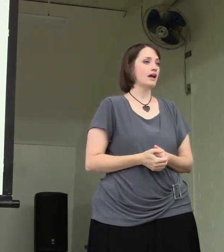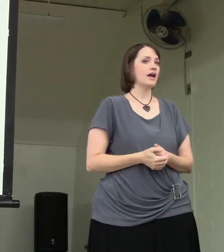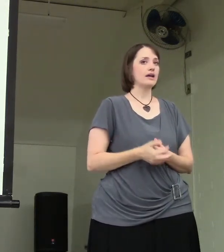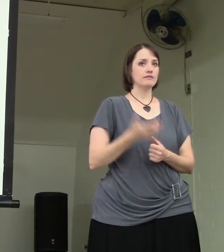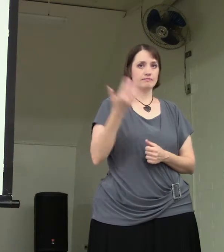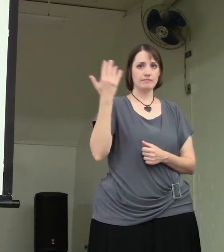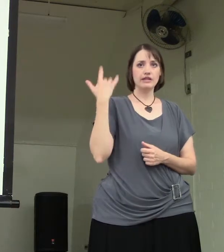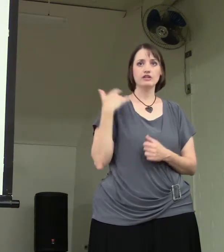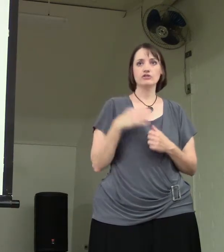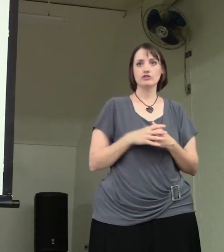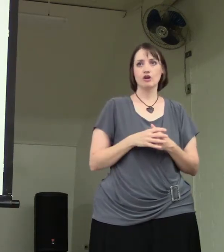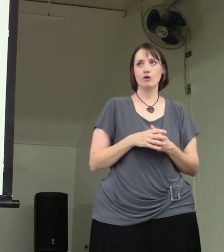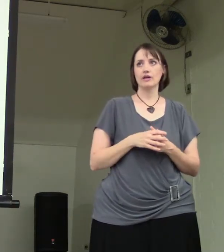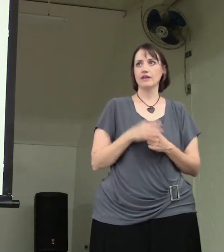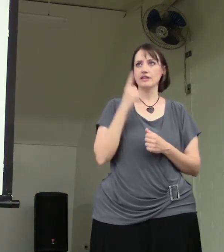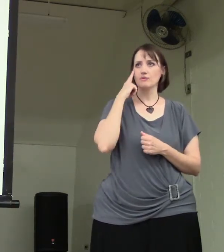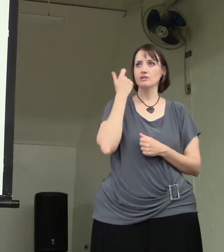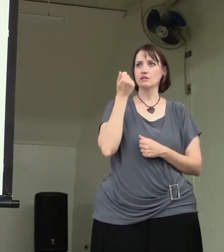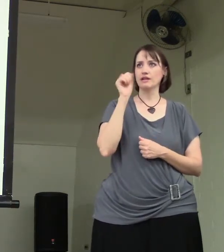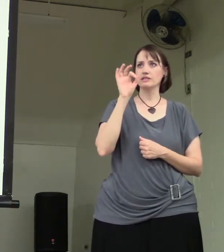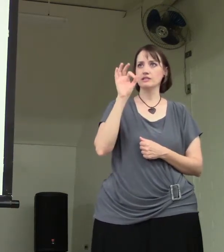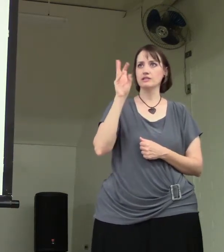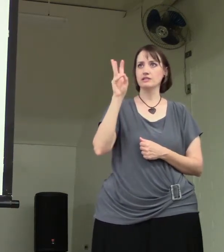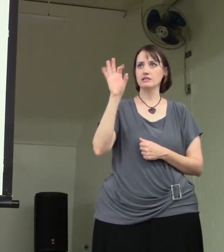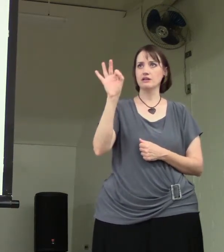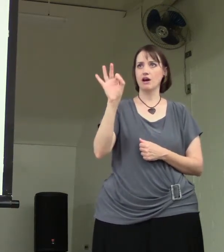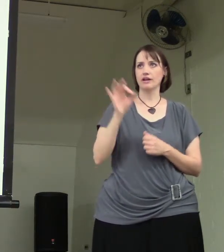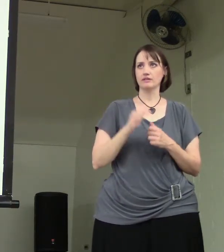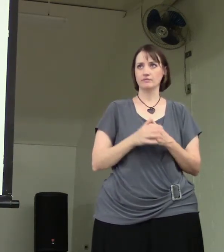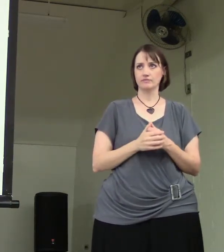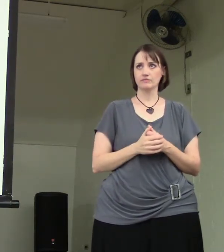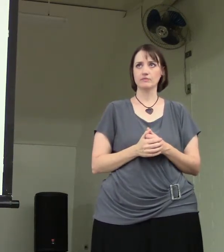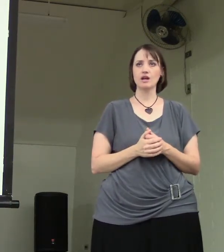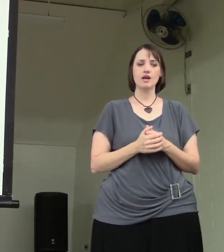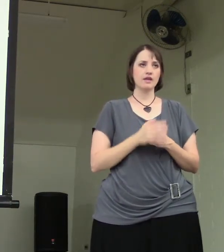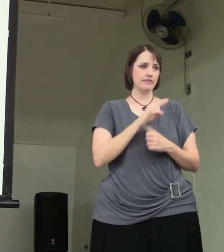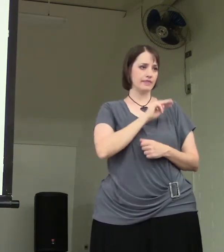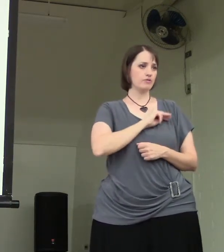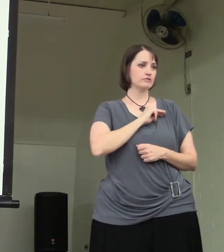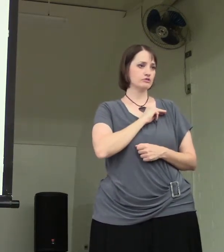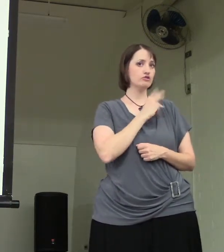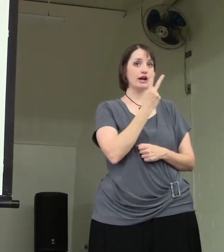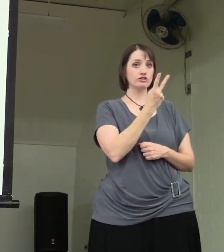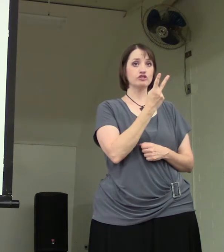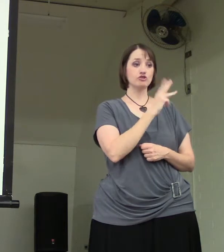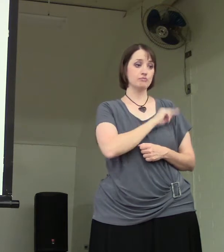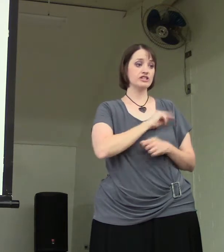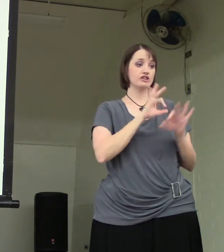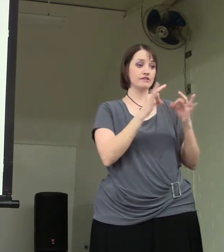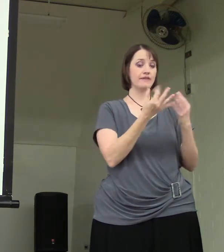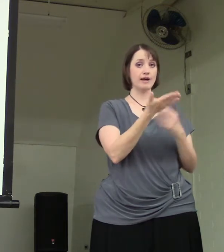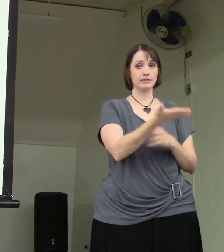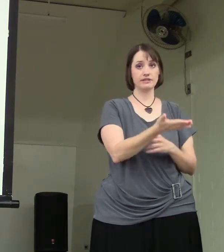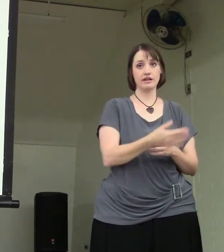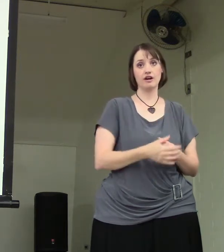And many years ago, and I think it was 1969, there were actually two missionary families there.